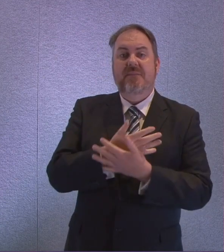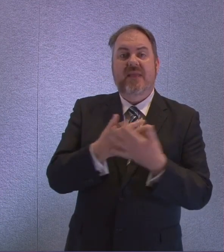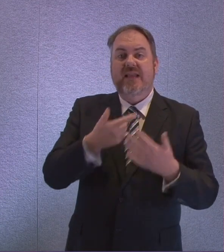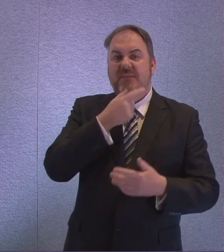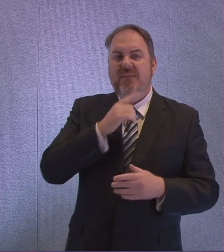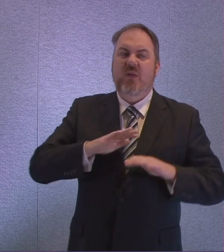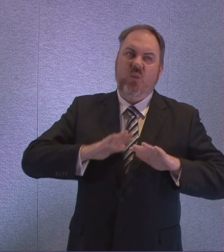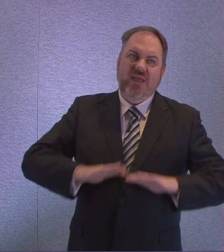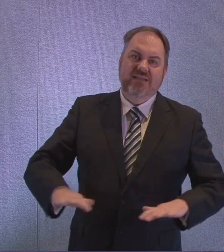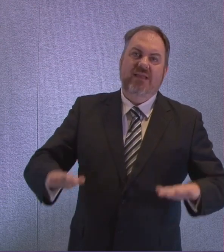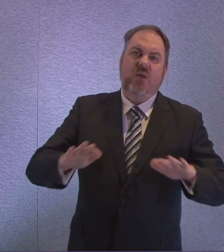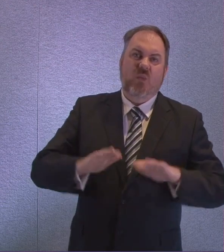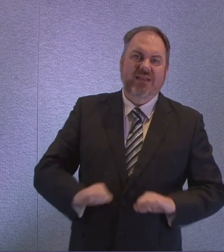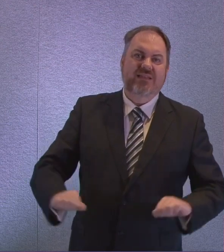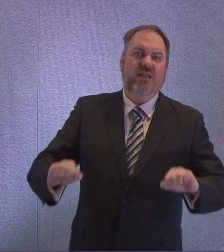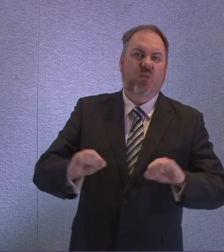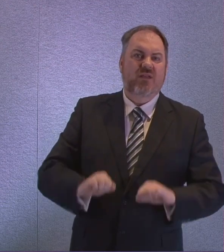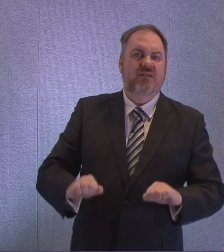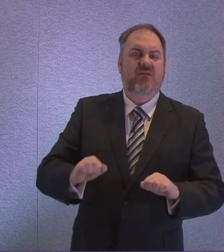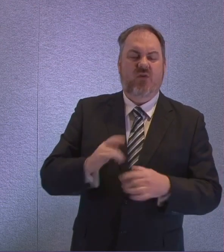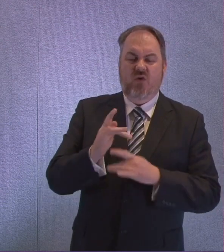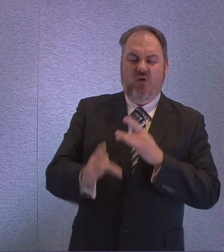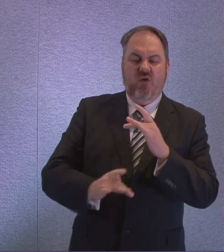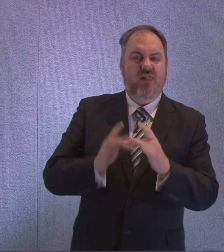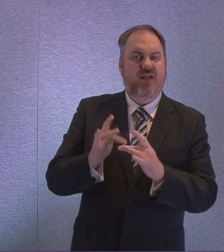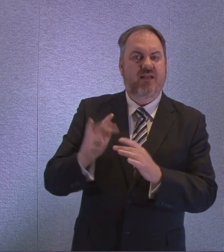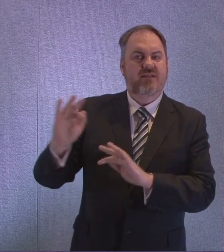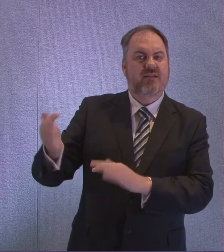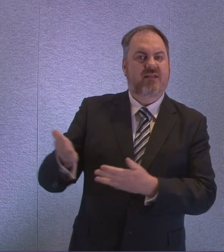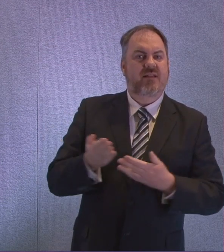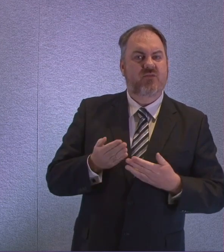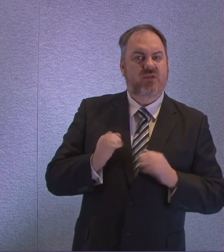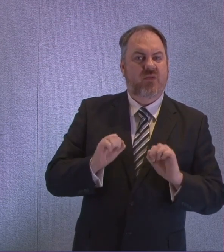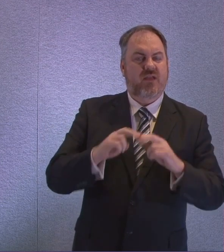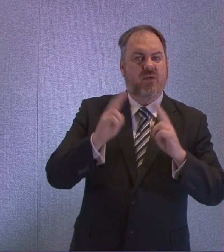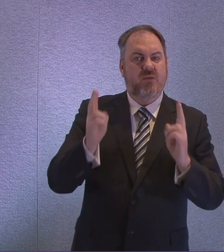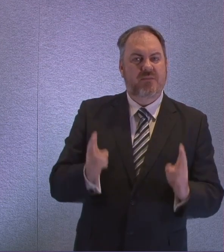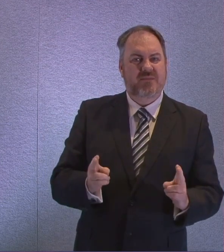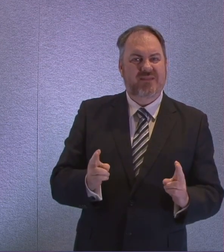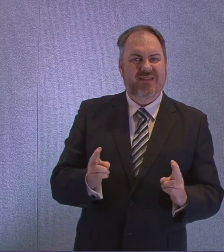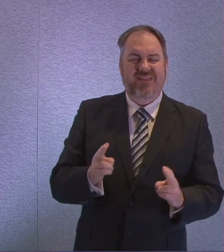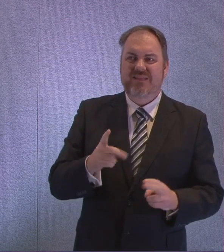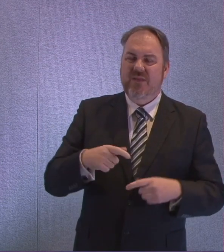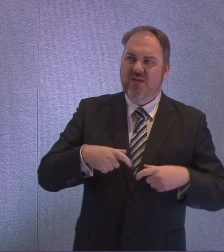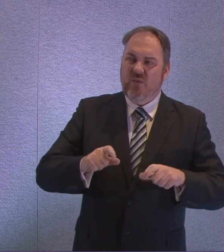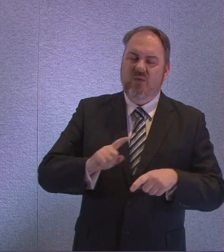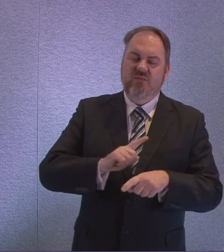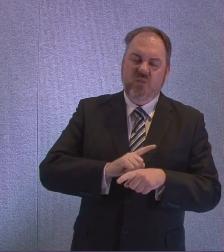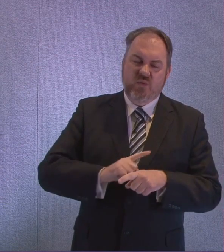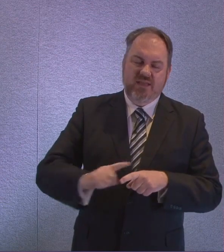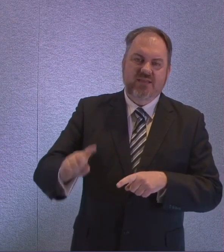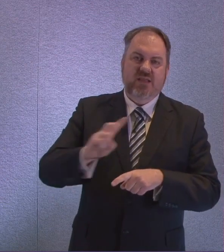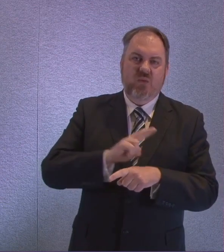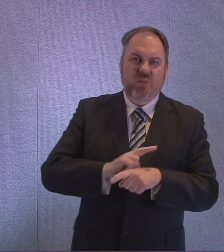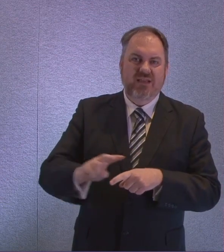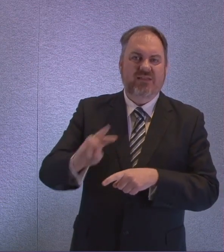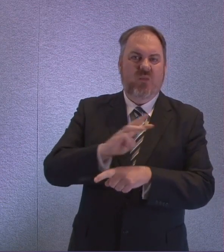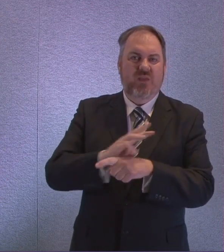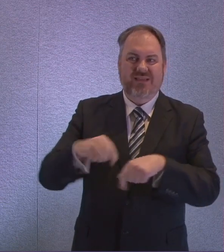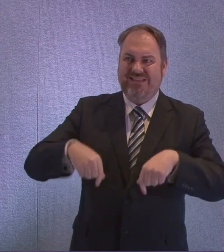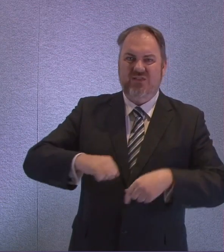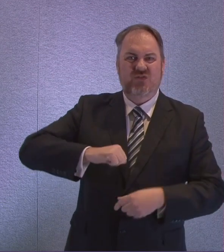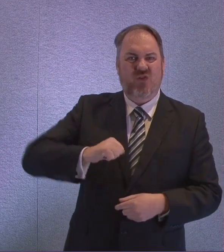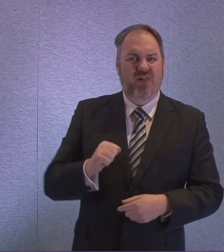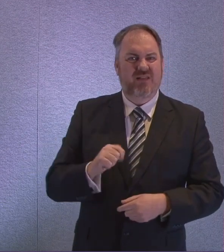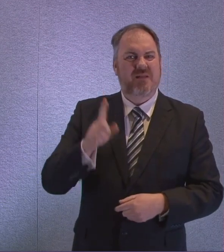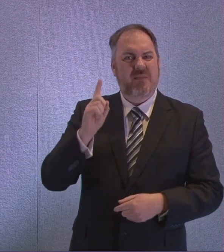delivery is available. And again, in Scotland, it seems that this has been rumbling on for weeks, whereas it is being resolved elsewhere. And I